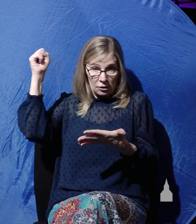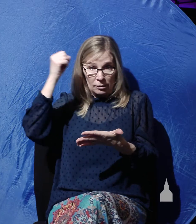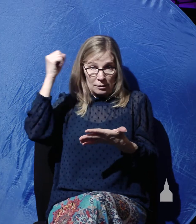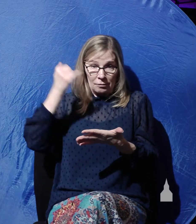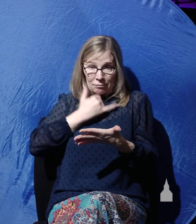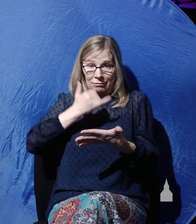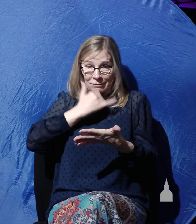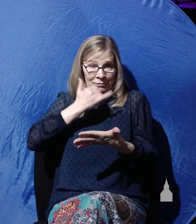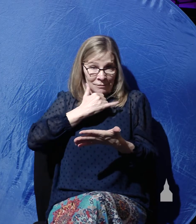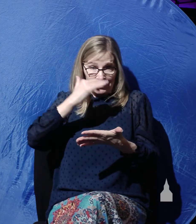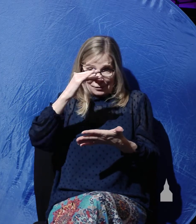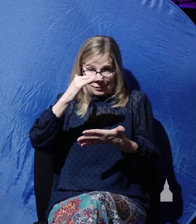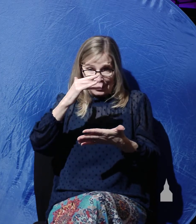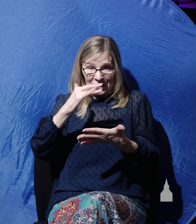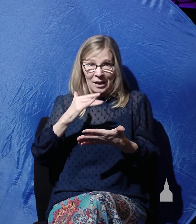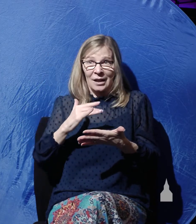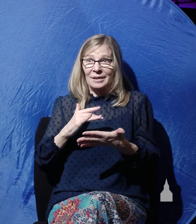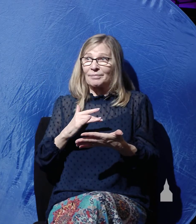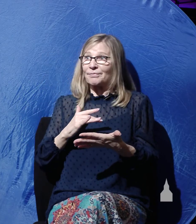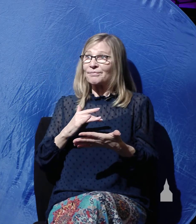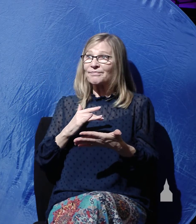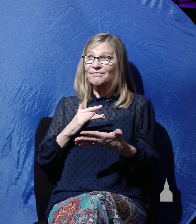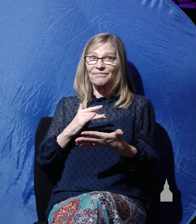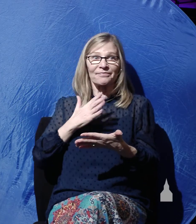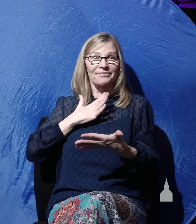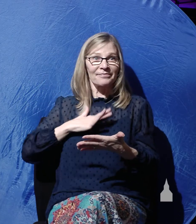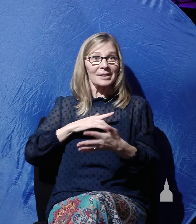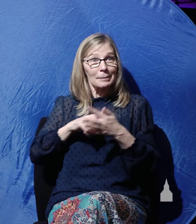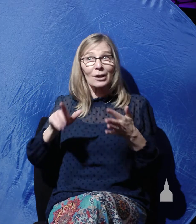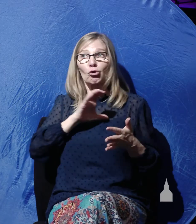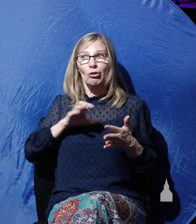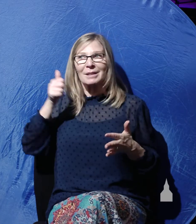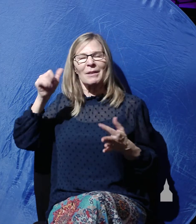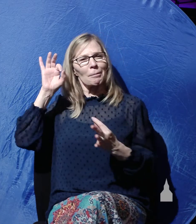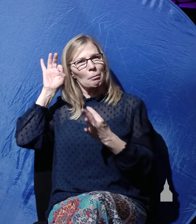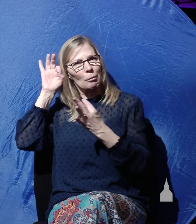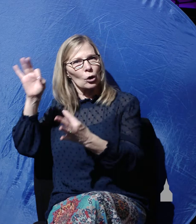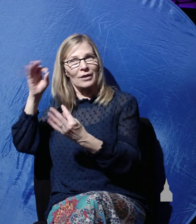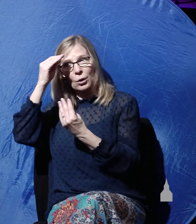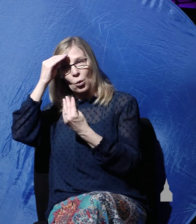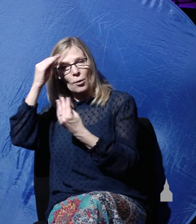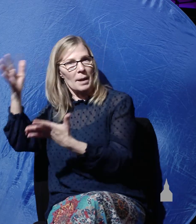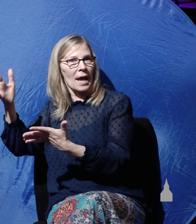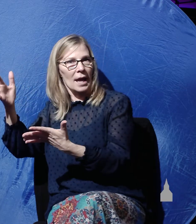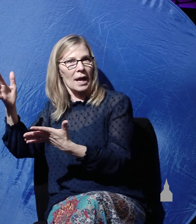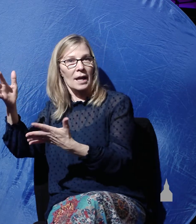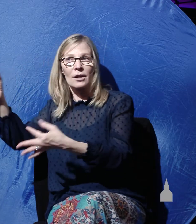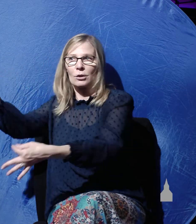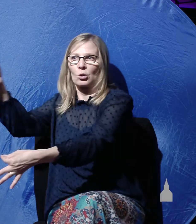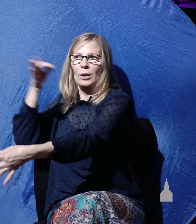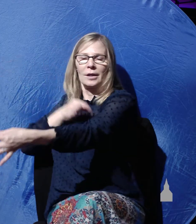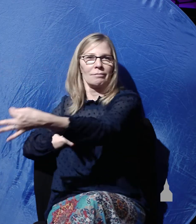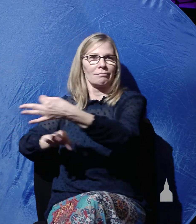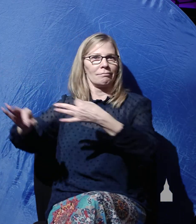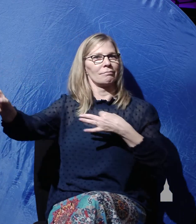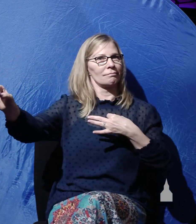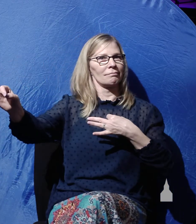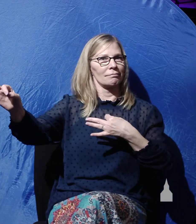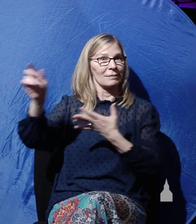perfectly obeyed the Mosaic law and then God the Father transferred legally his righteousness to our account